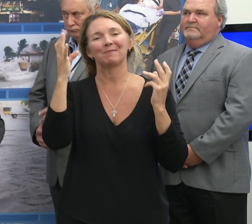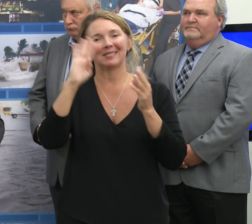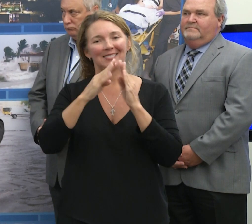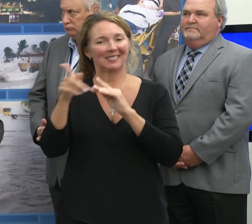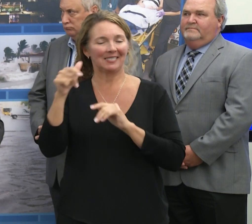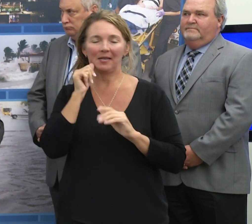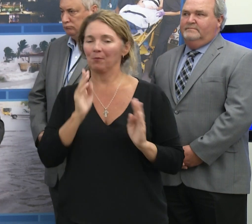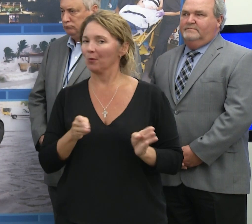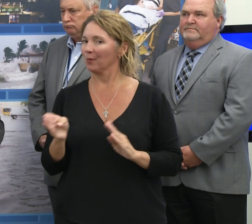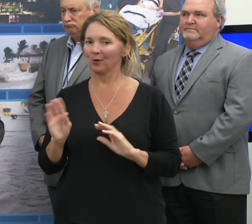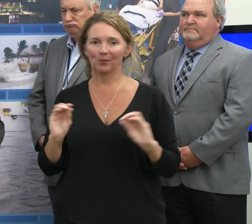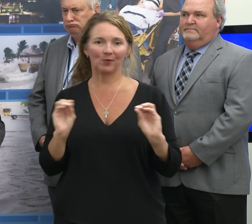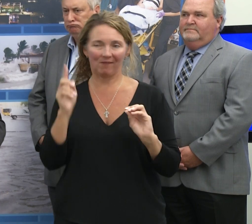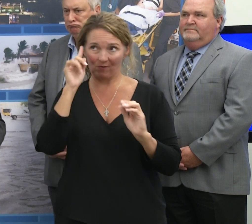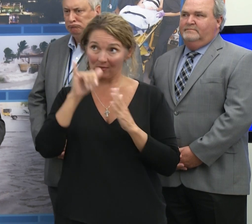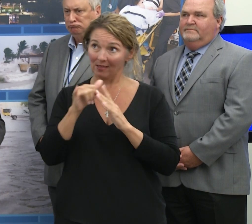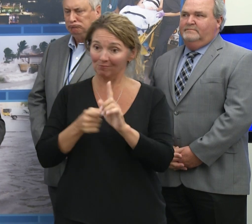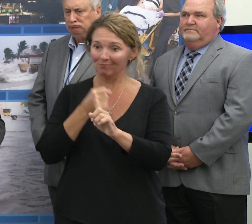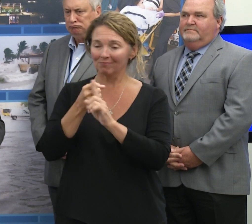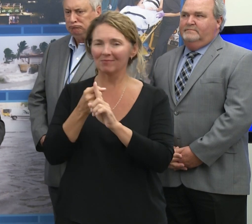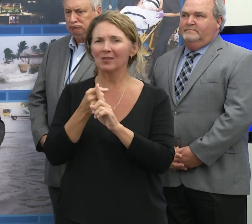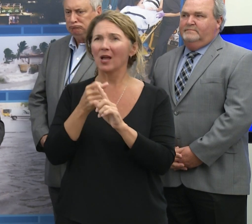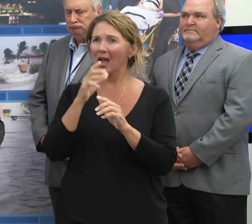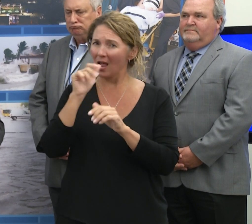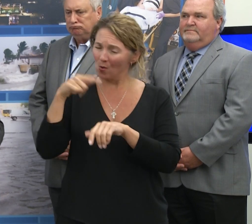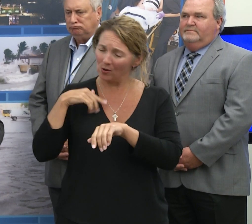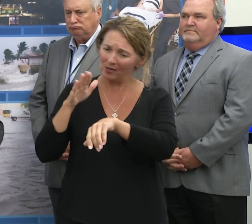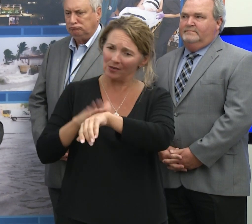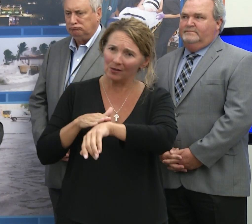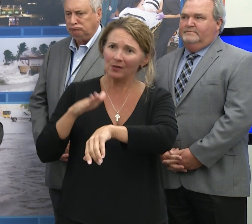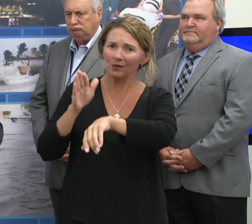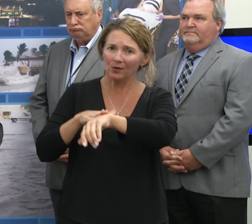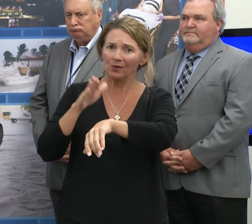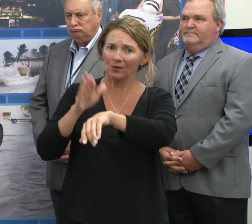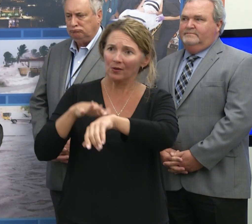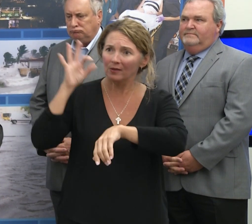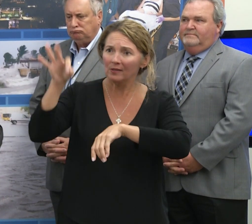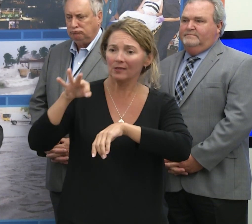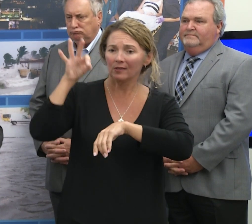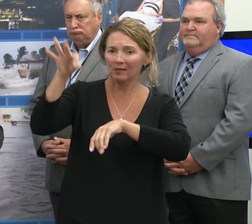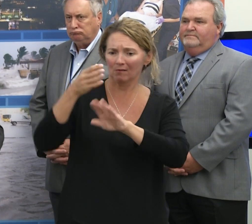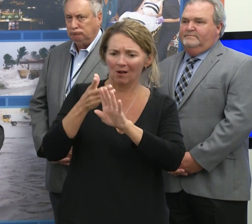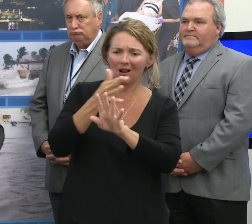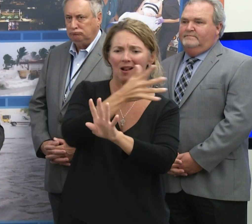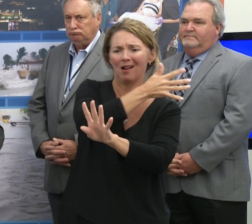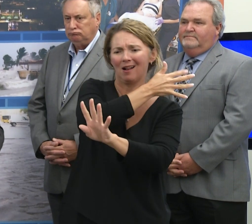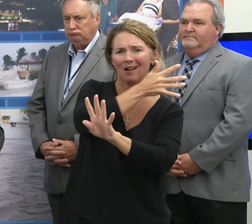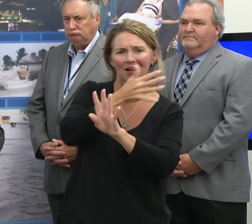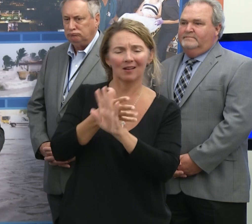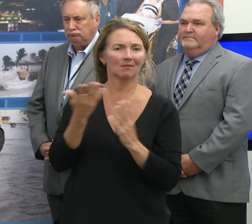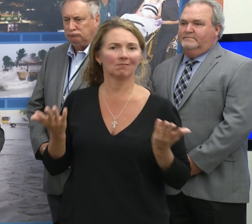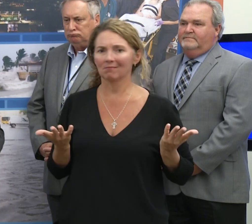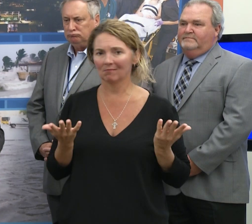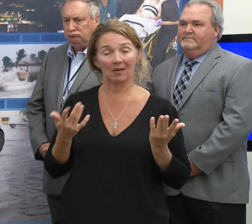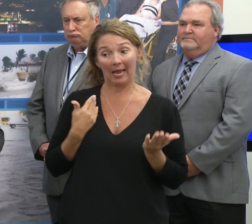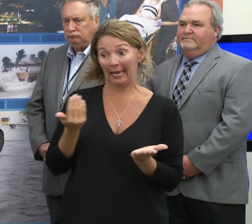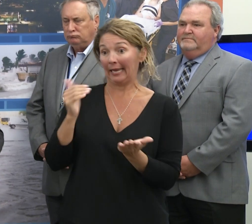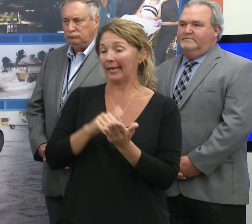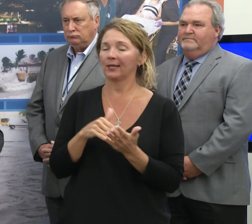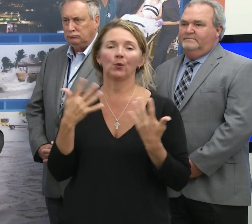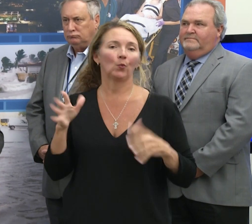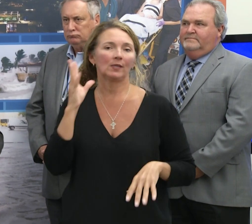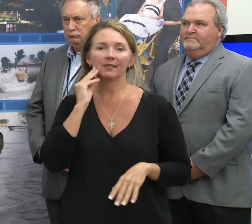that were not prepared for that storm, storm, even as much advanced warning as we all had for that storm. We don't want to go through that again.